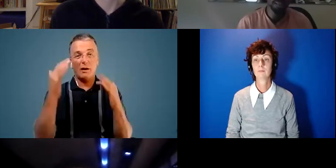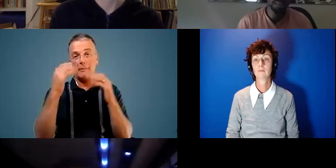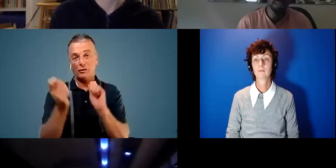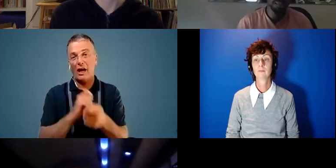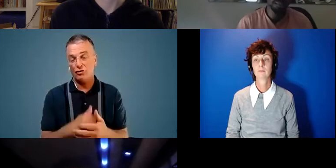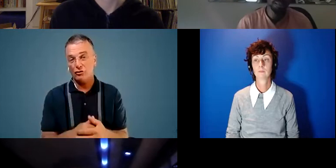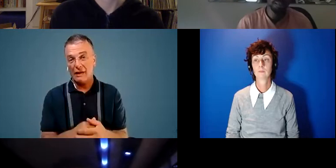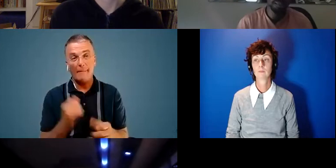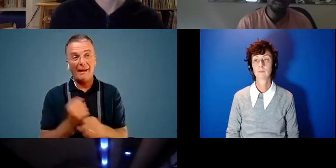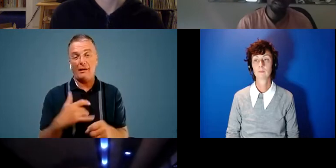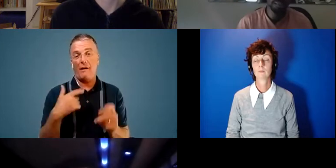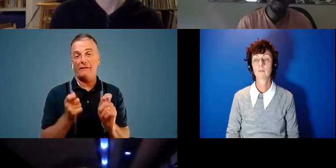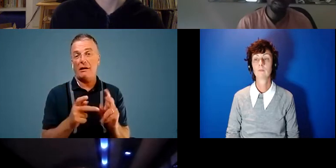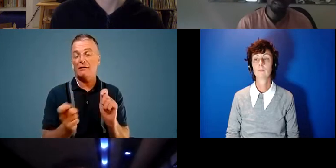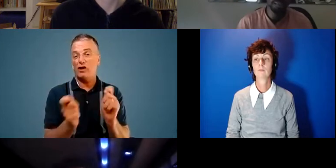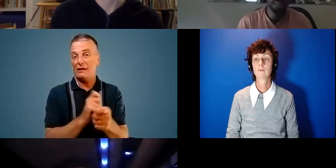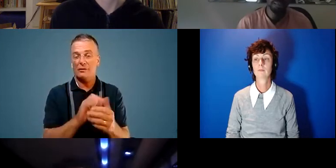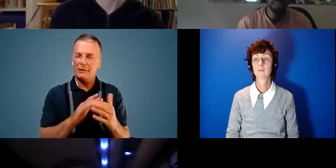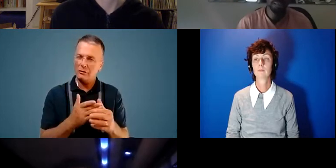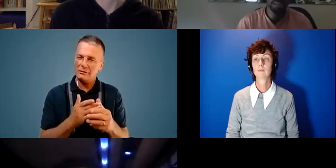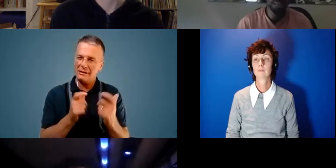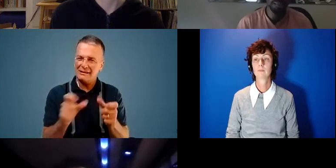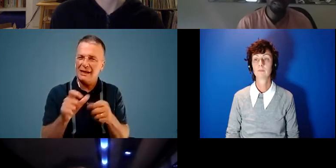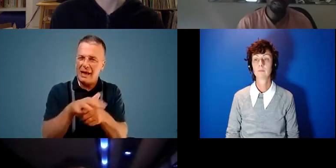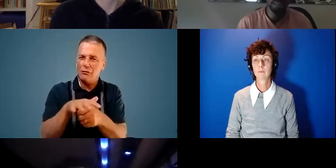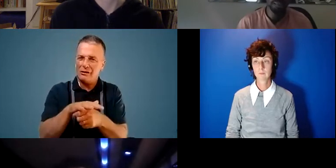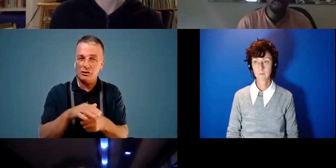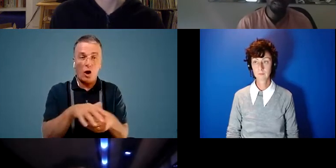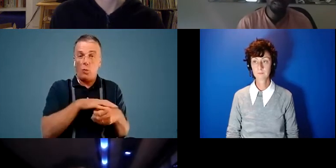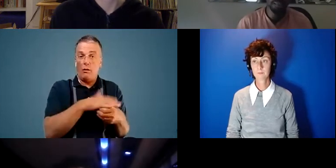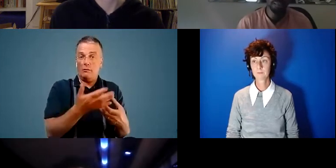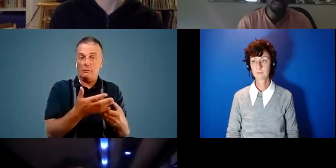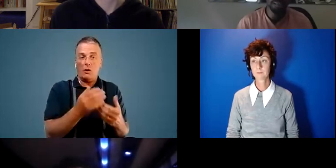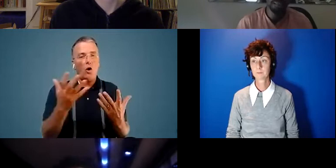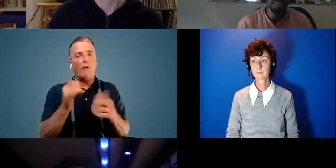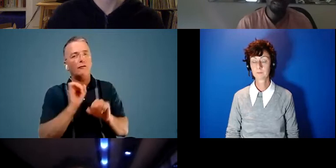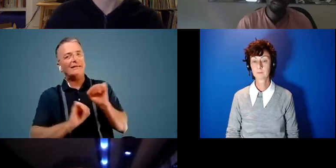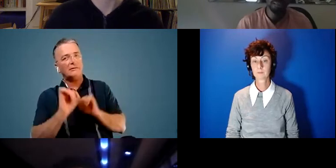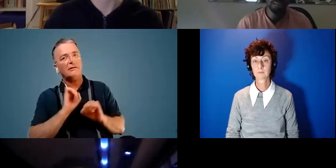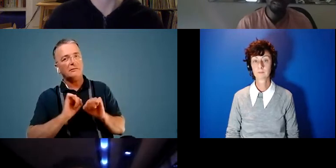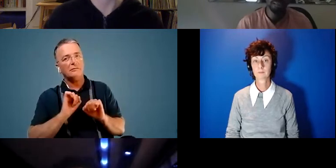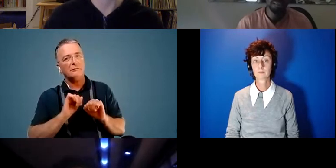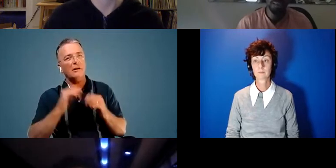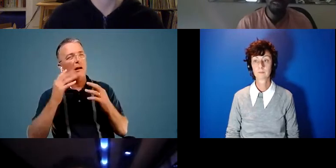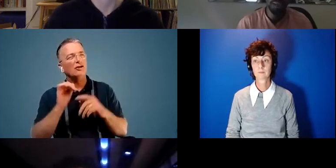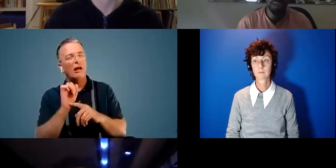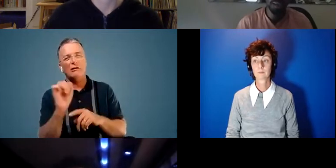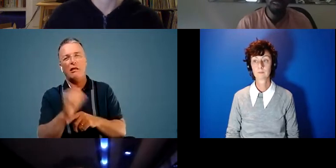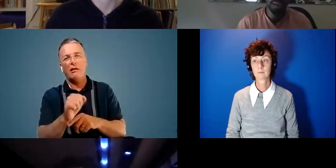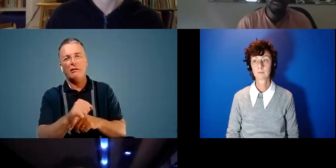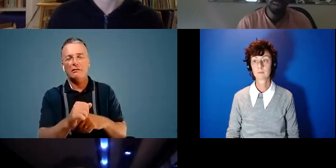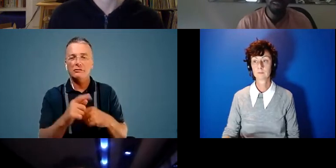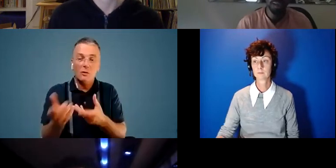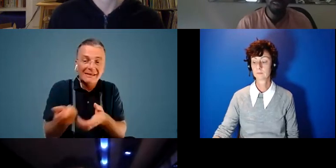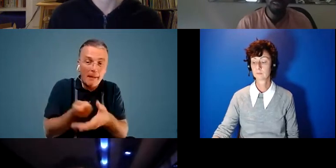making lifestyle changes because i mean you know there's still areas local to us there's a lot of resistance to that and and yeah tempting people out through